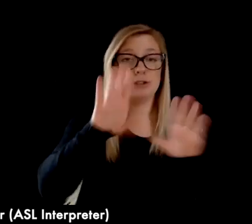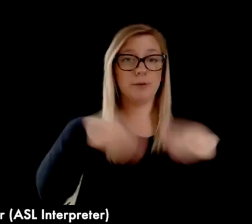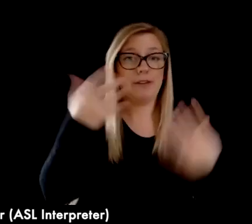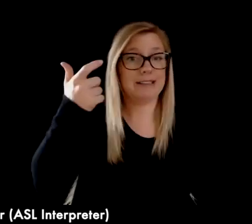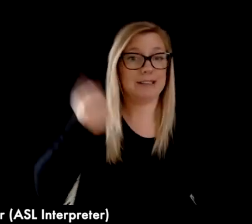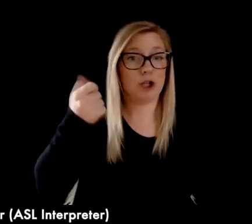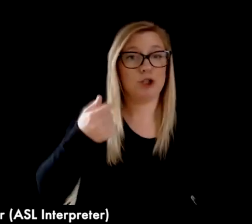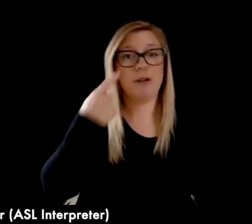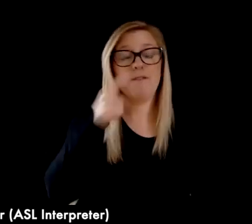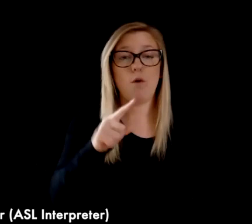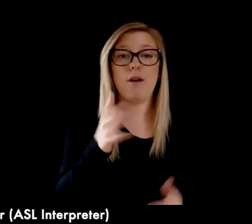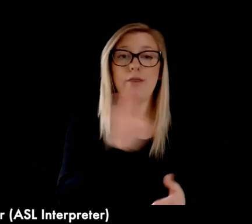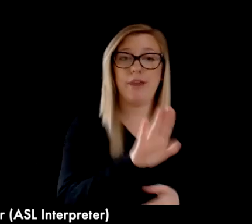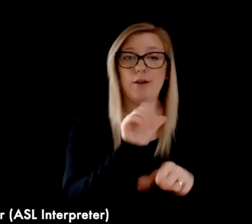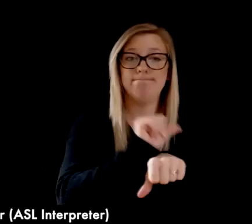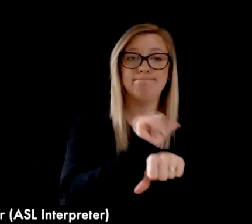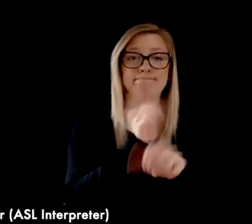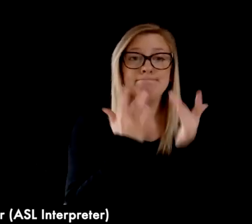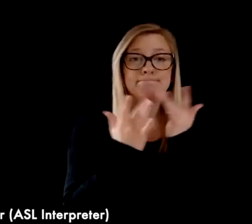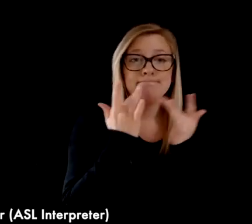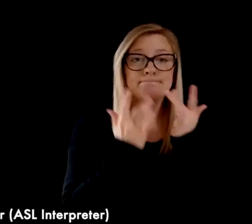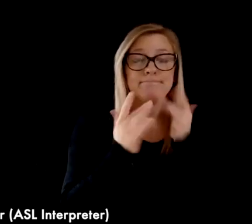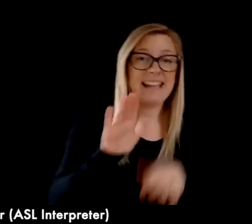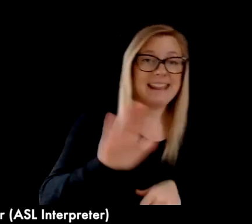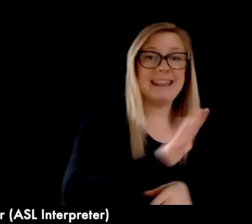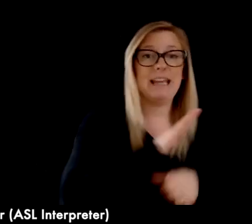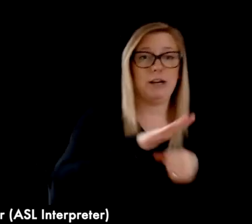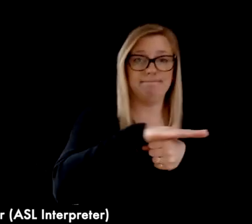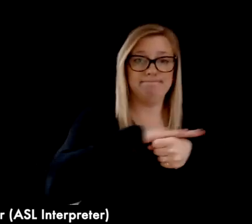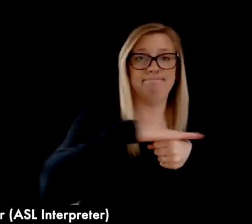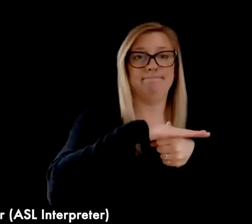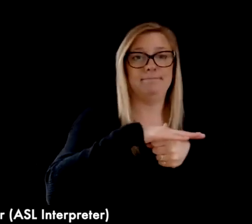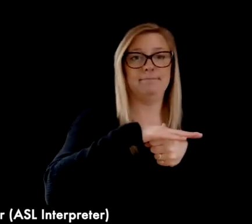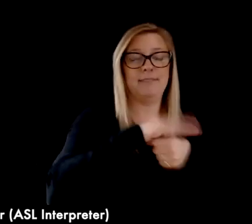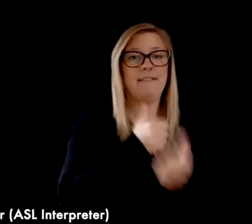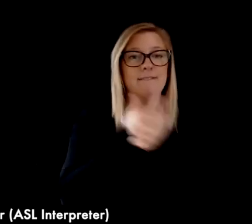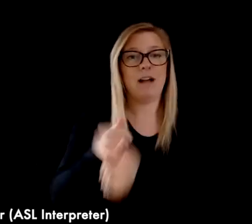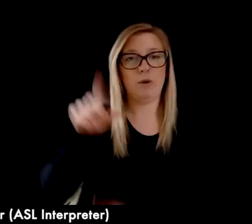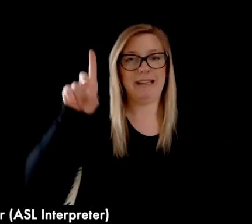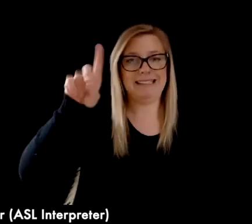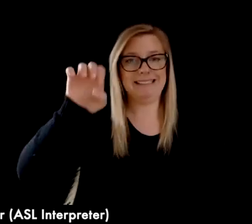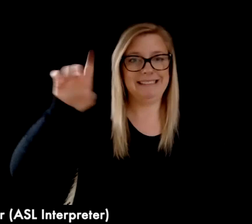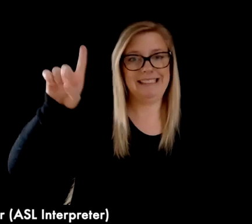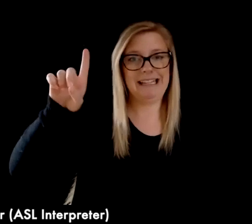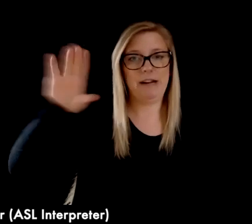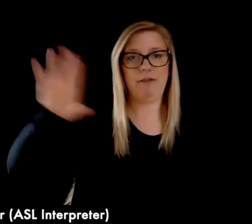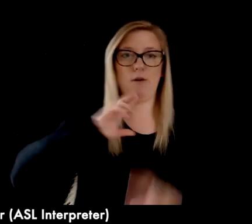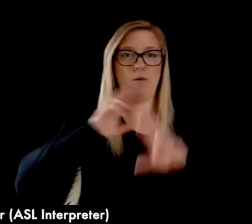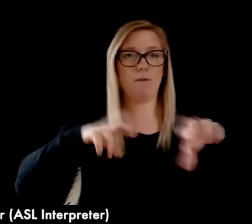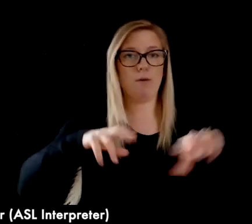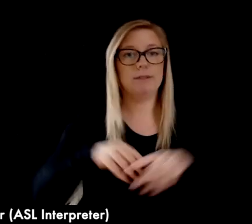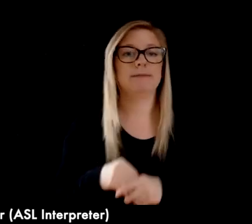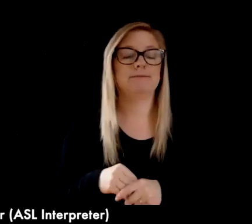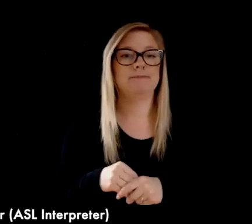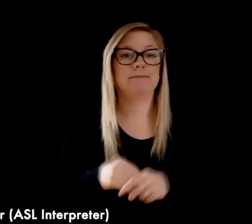geographic areas, as reported by deed job vacancies. Areas of investment are in